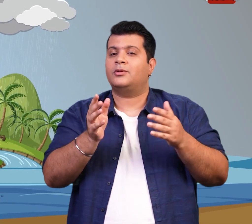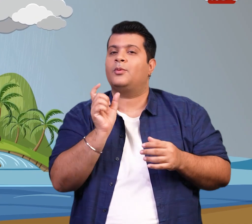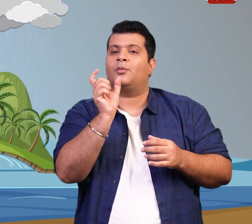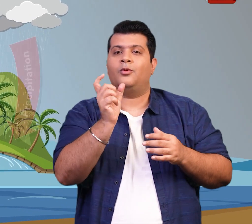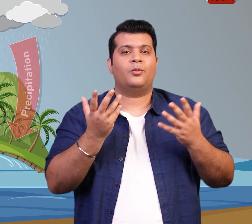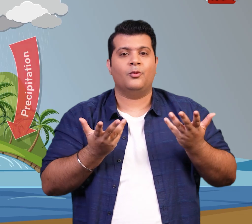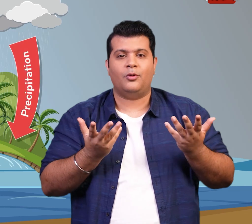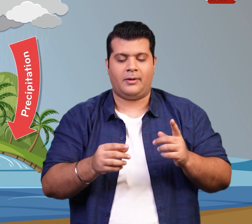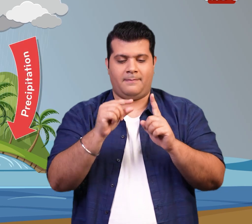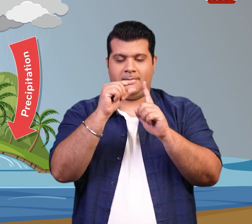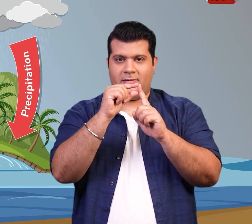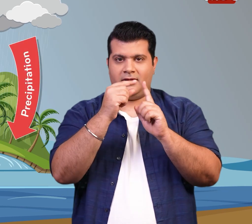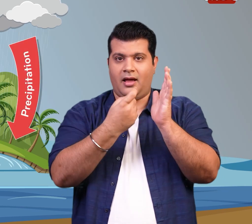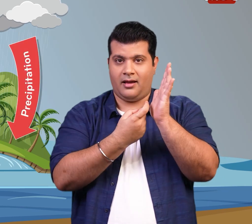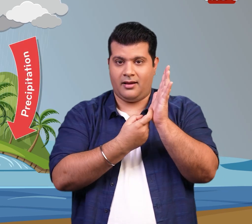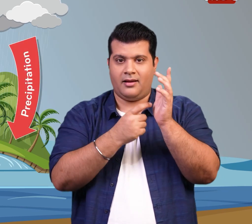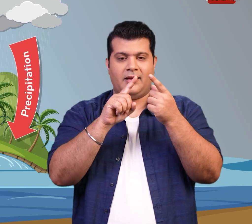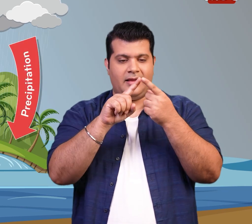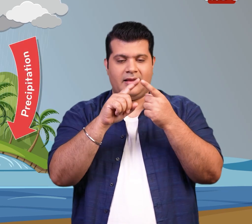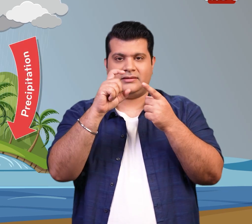This is called precipitation.